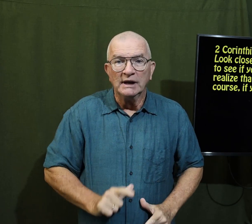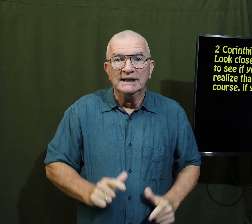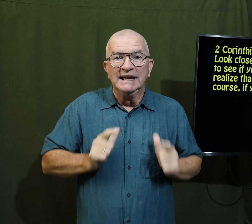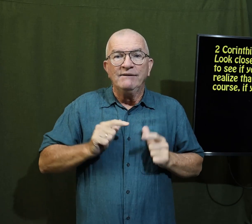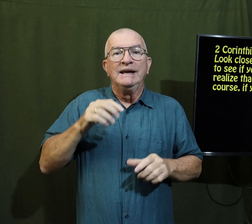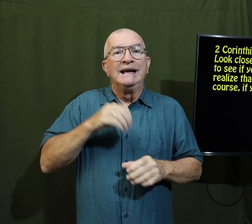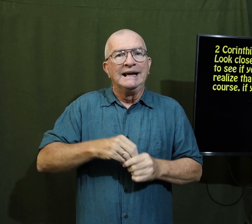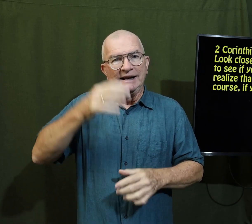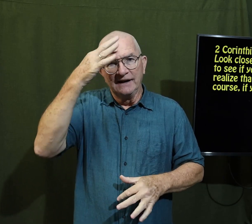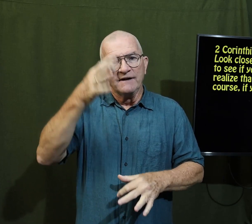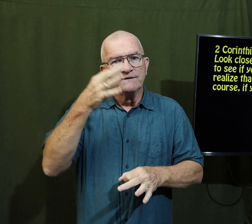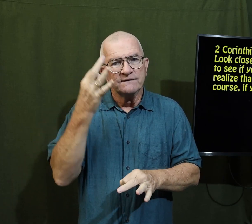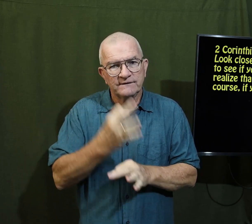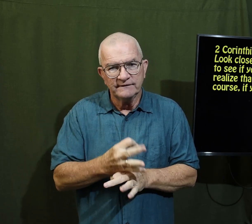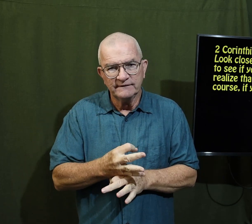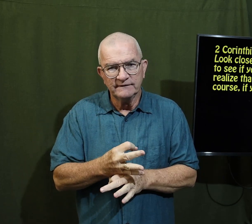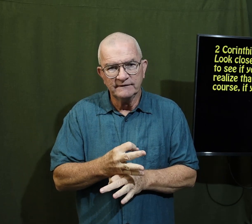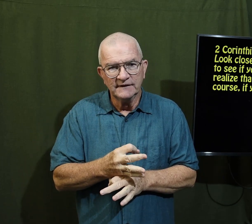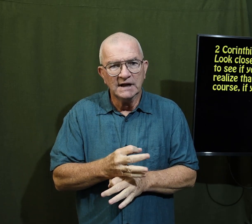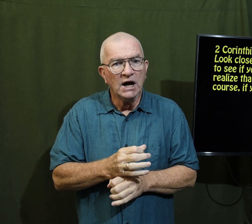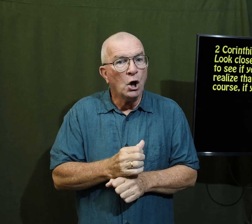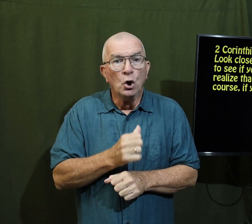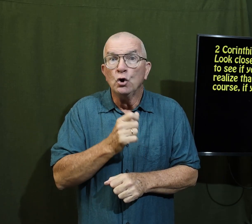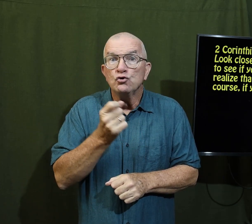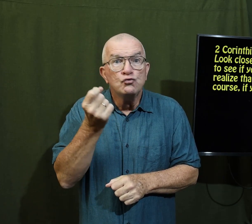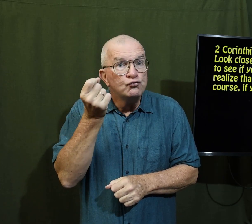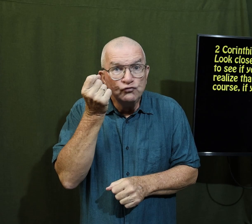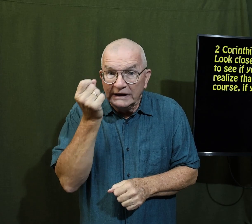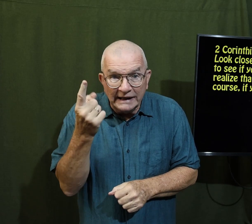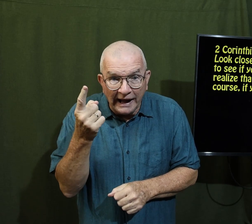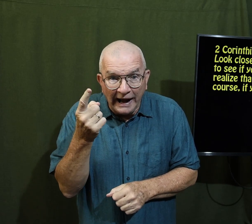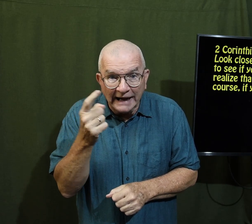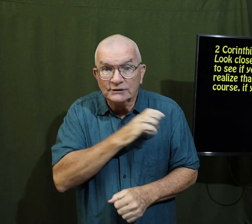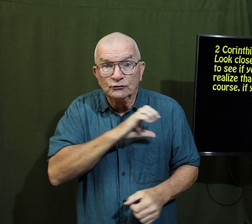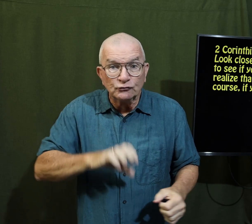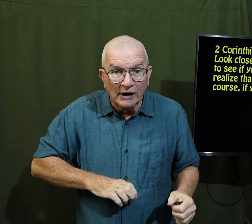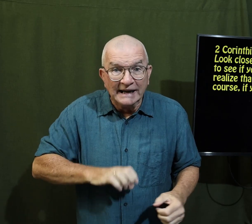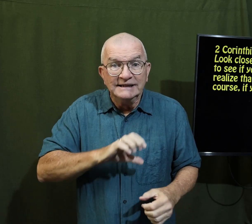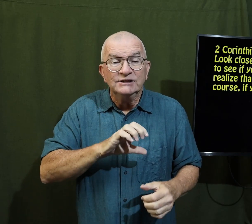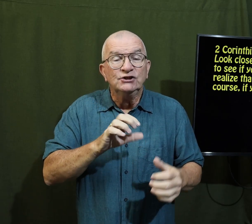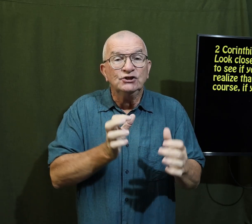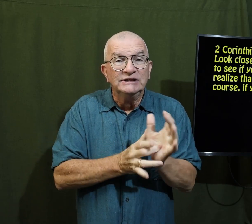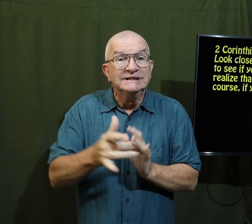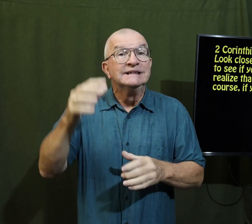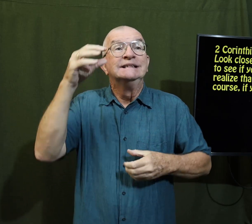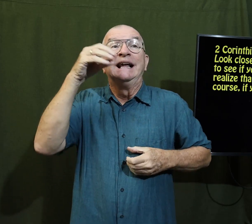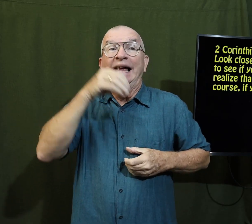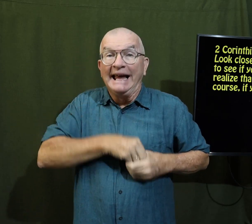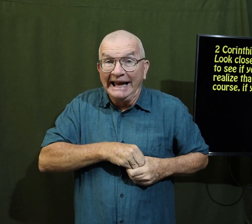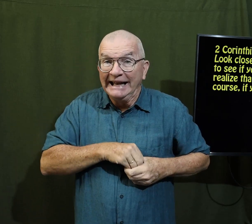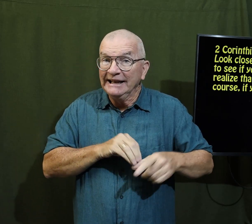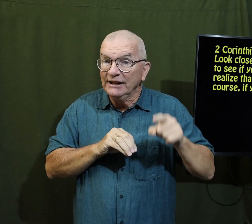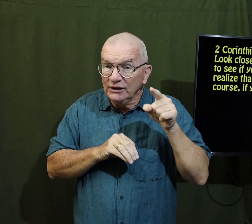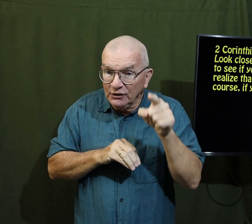see if you are living in the faith don't you realize that Christ Jesus is in you